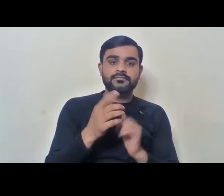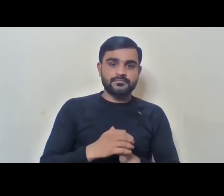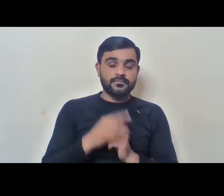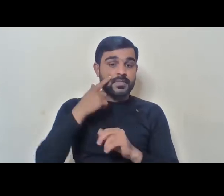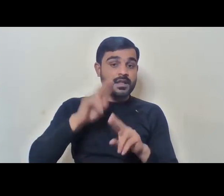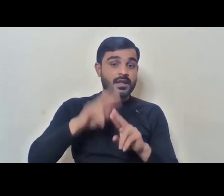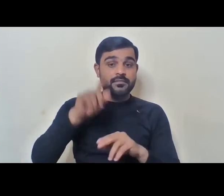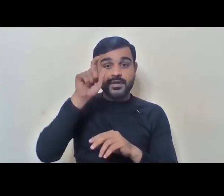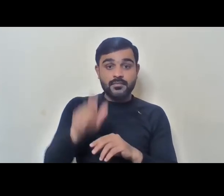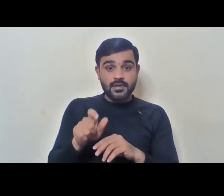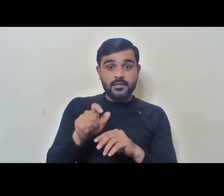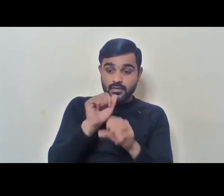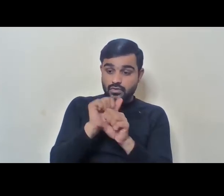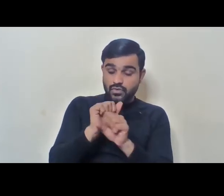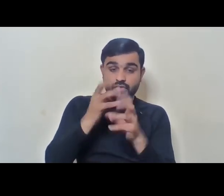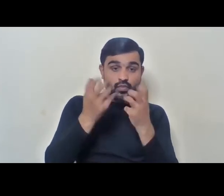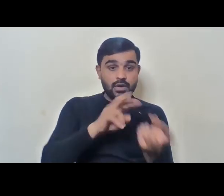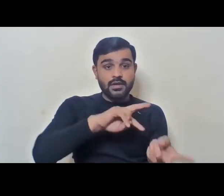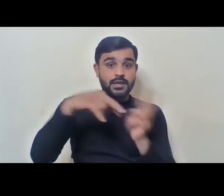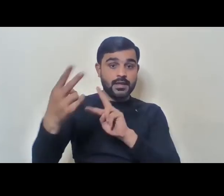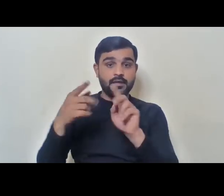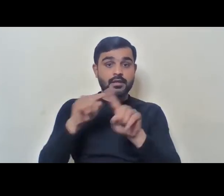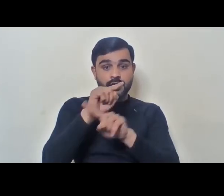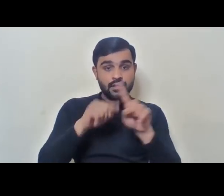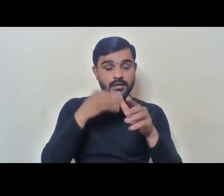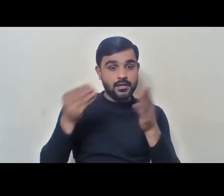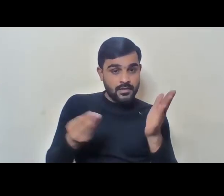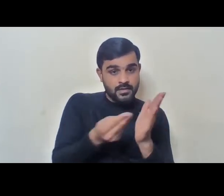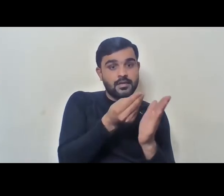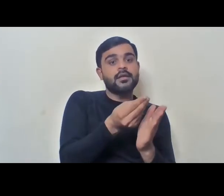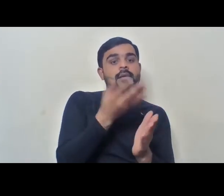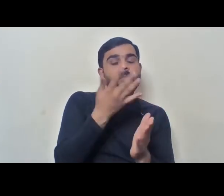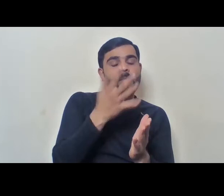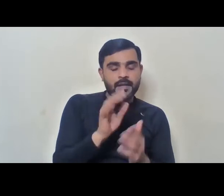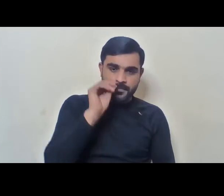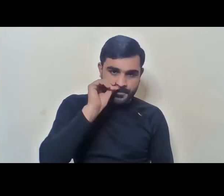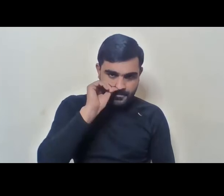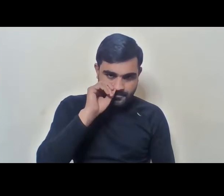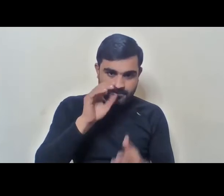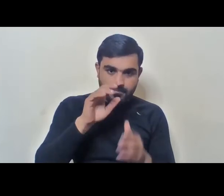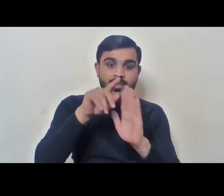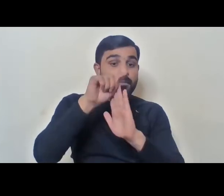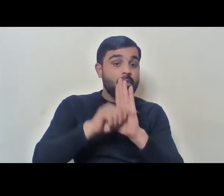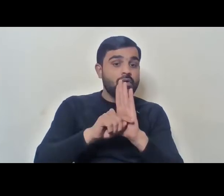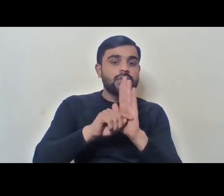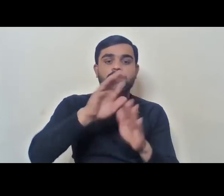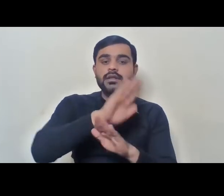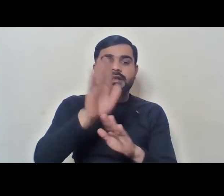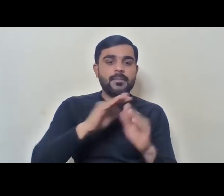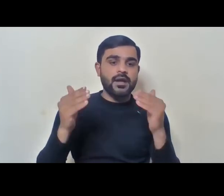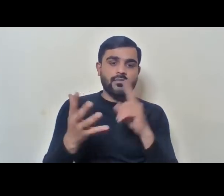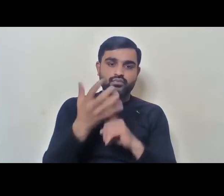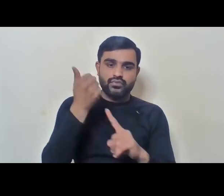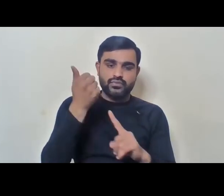person who basically does not want to be transferred, then some concessions can be given. None of those policies are made. So, that is again,